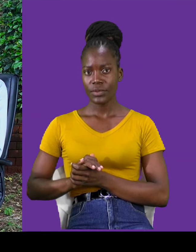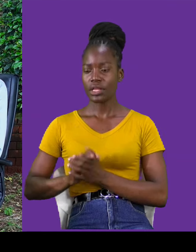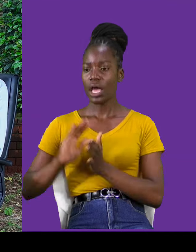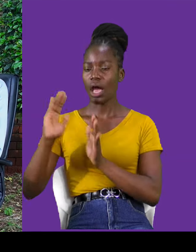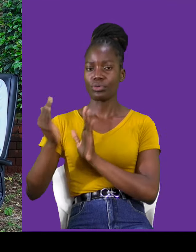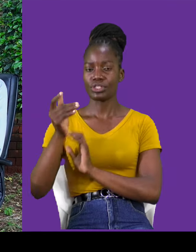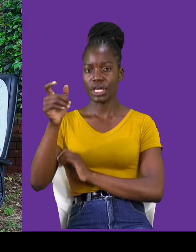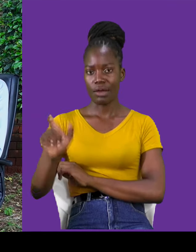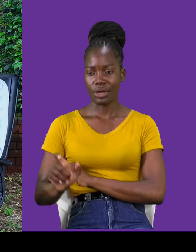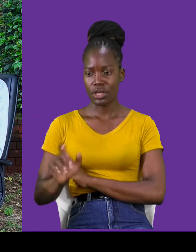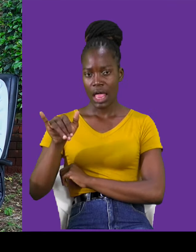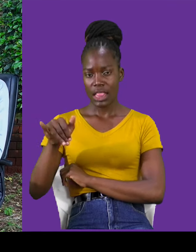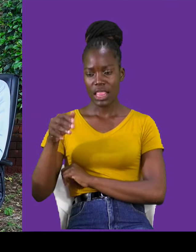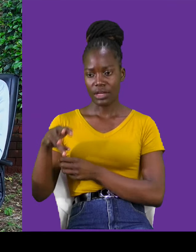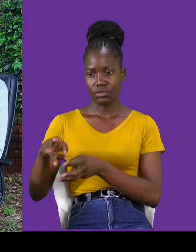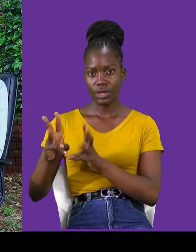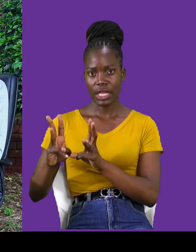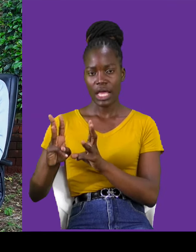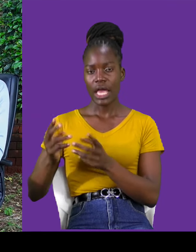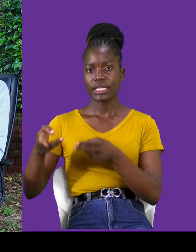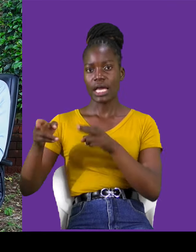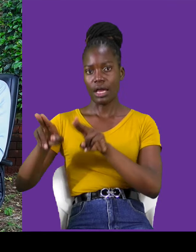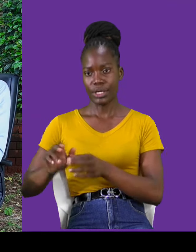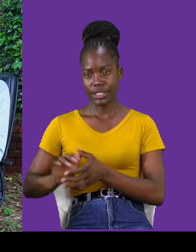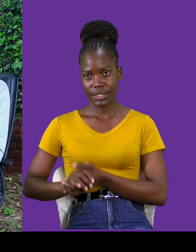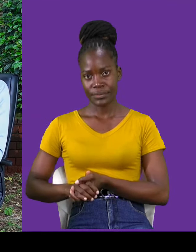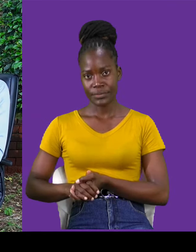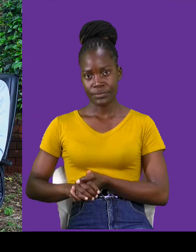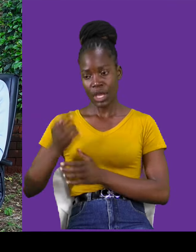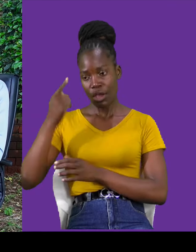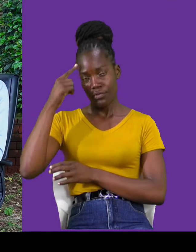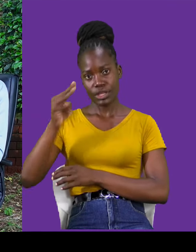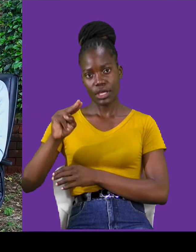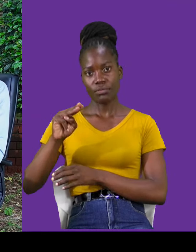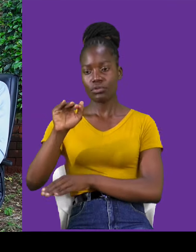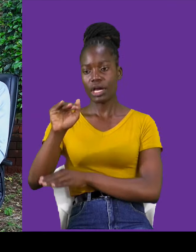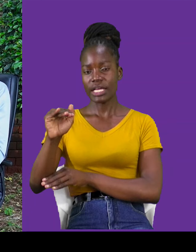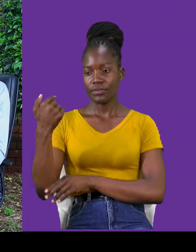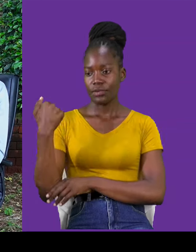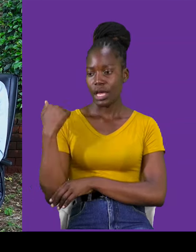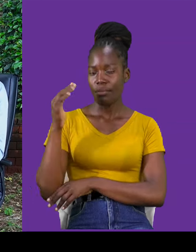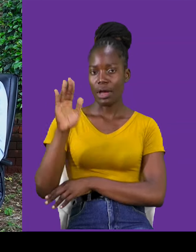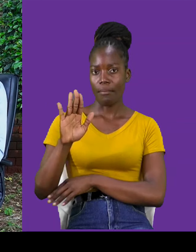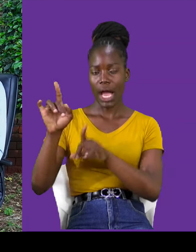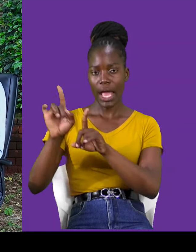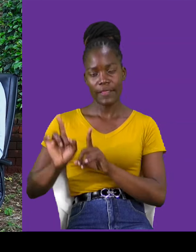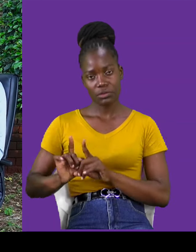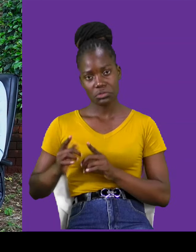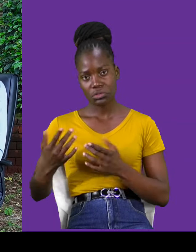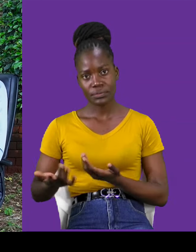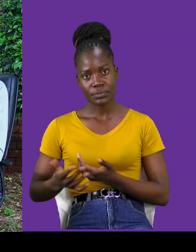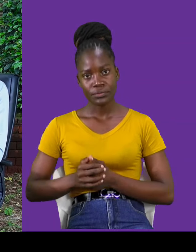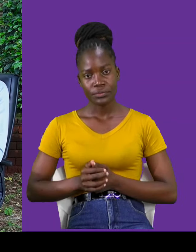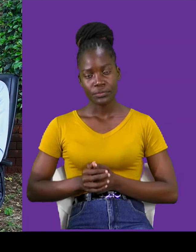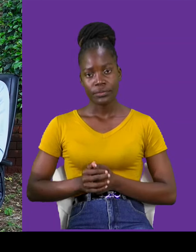that way it happens. For them to ask for their numbers, and for them to ask for, you know, something to